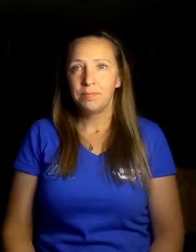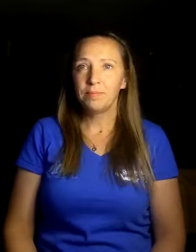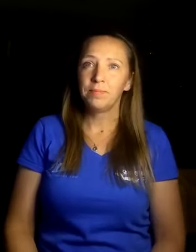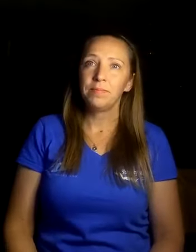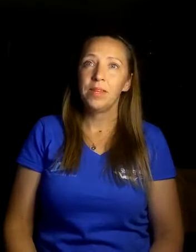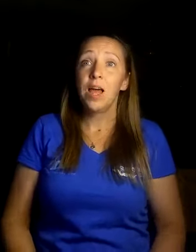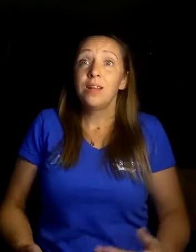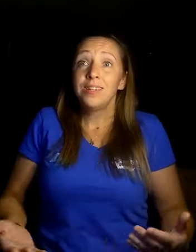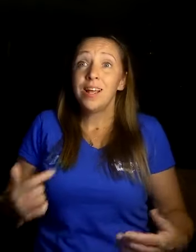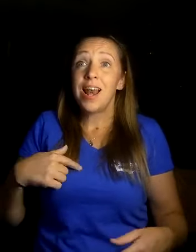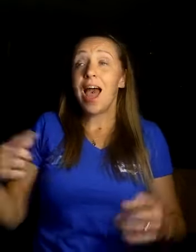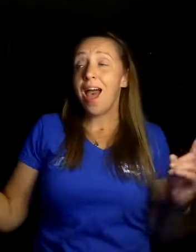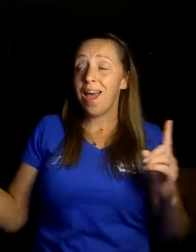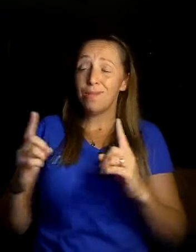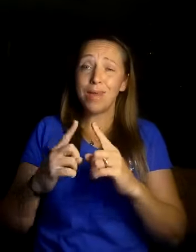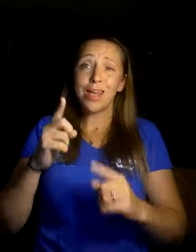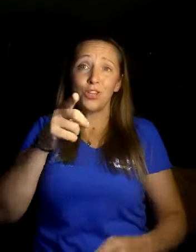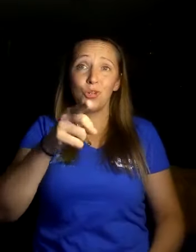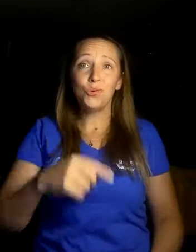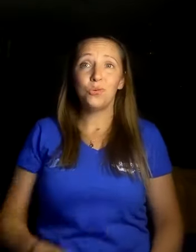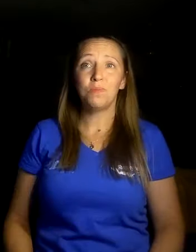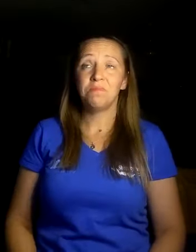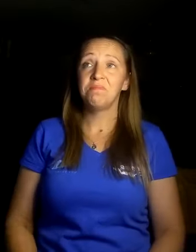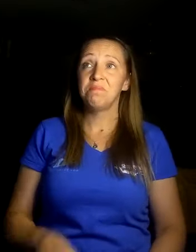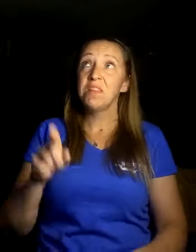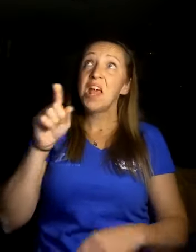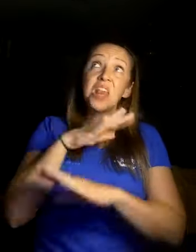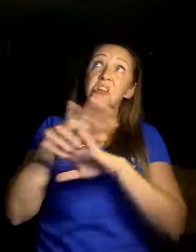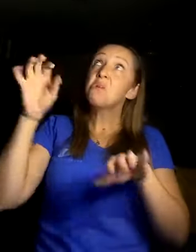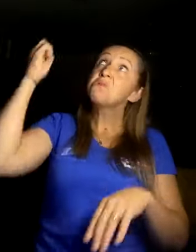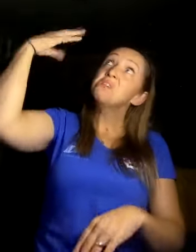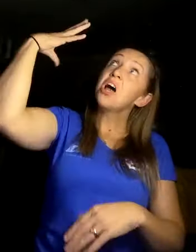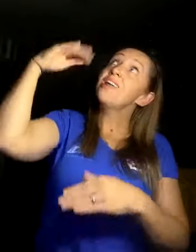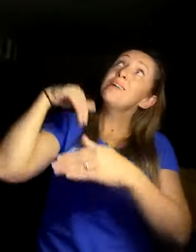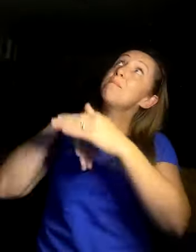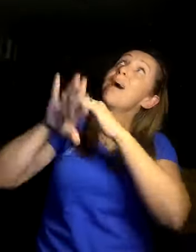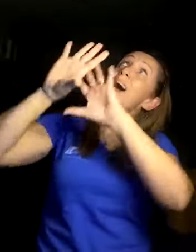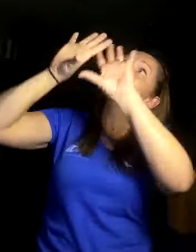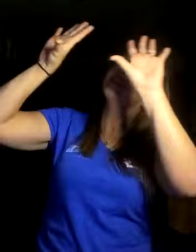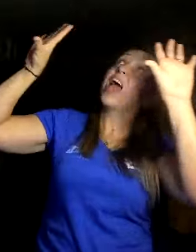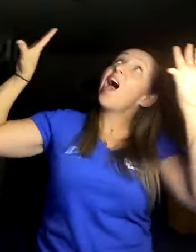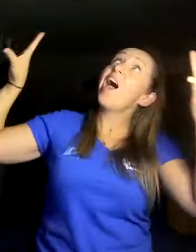Until I had met you And there's no sun in my sky